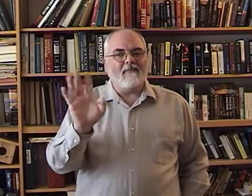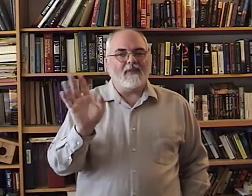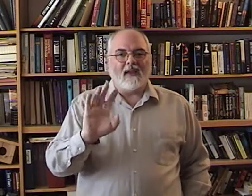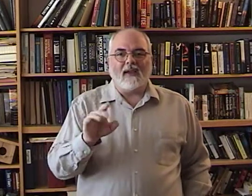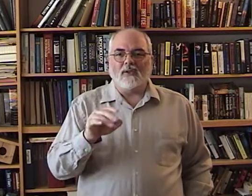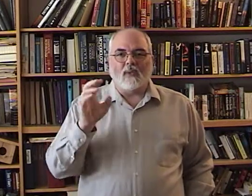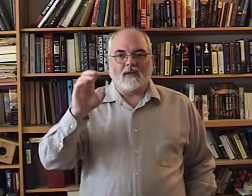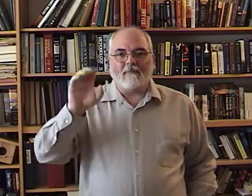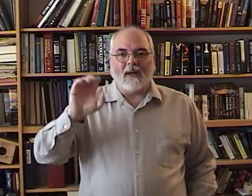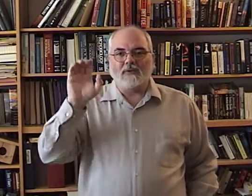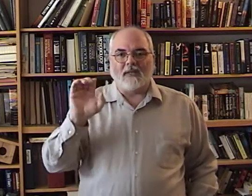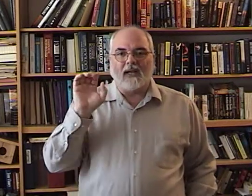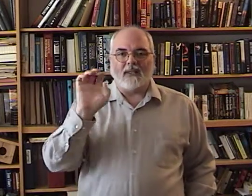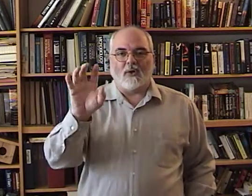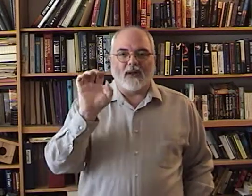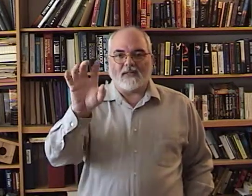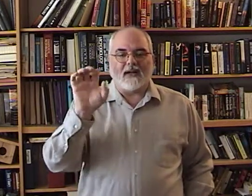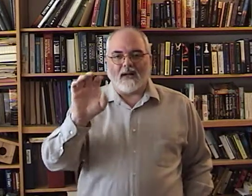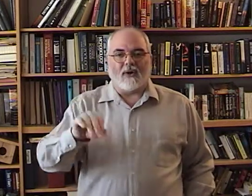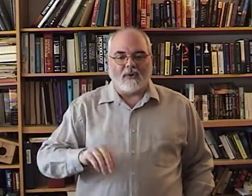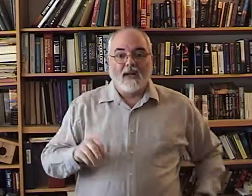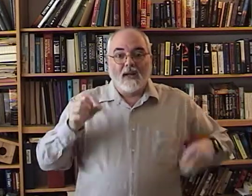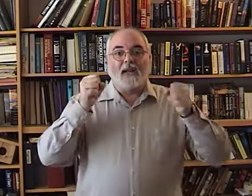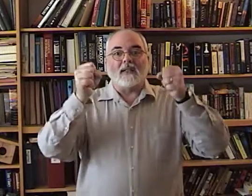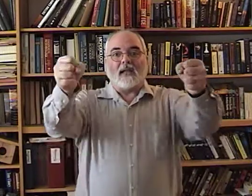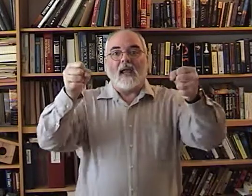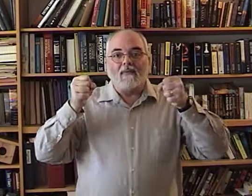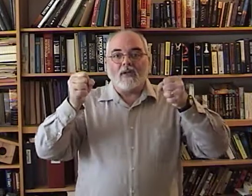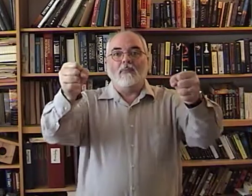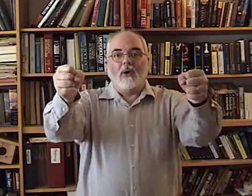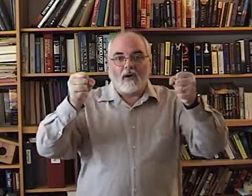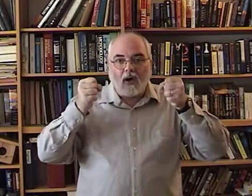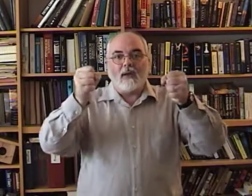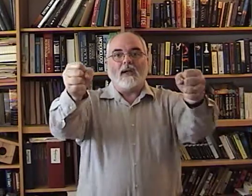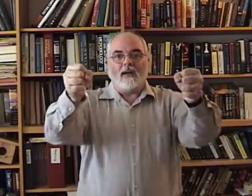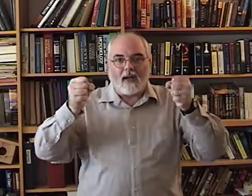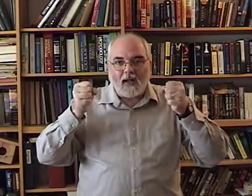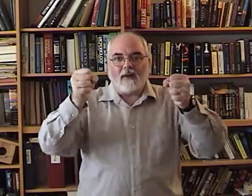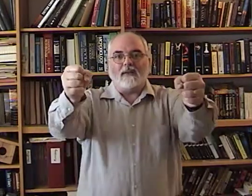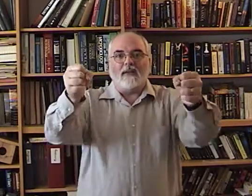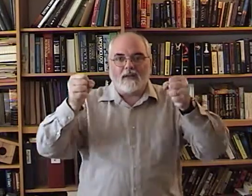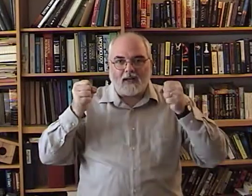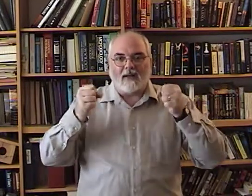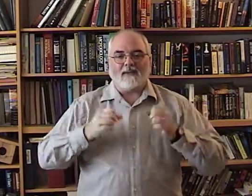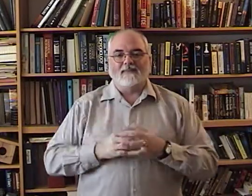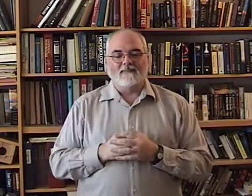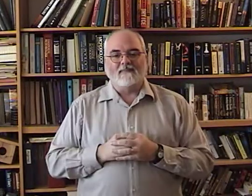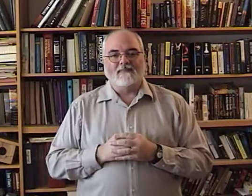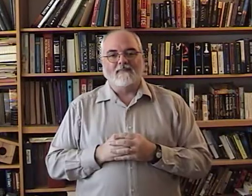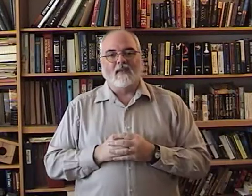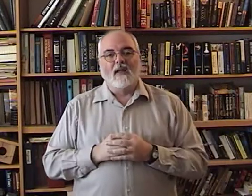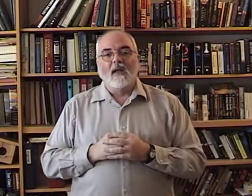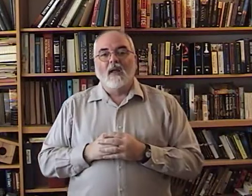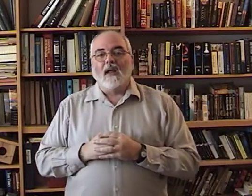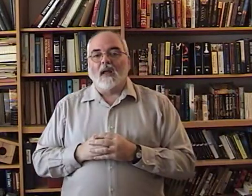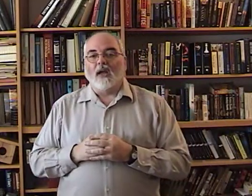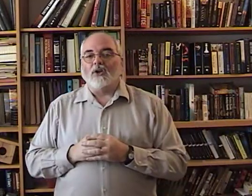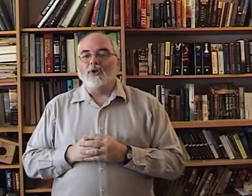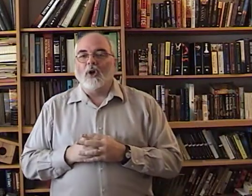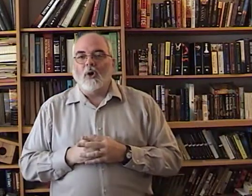thing is what bouncing is, only it's in and out. It's like having the book go in and out, in and out. No,